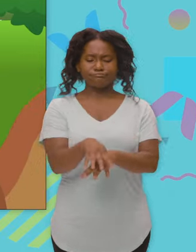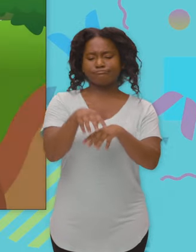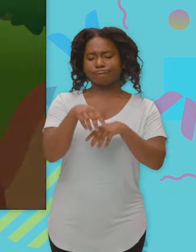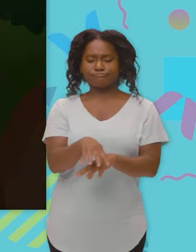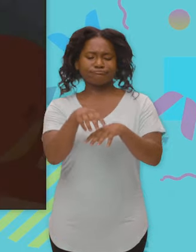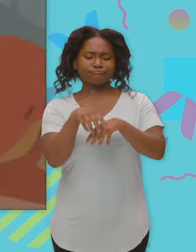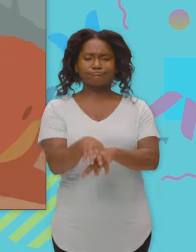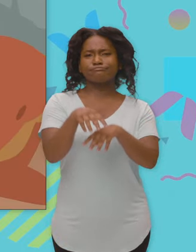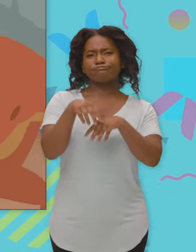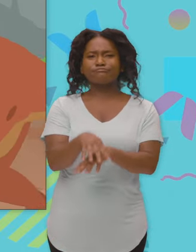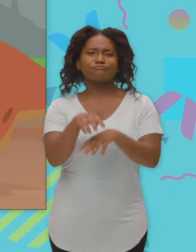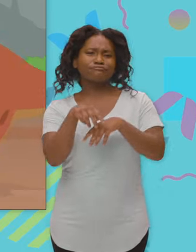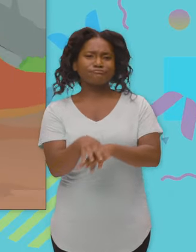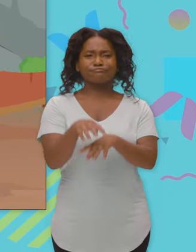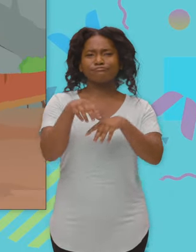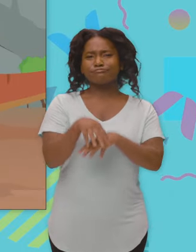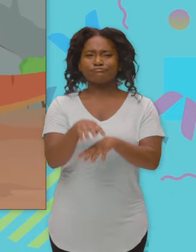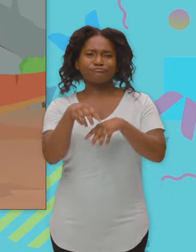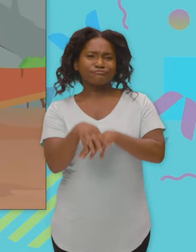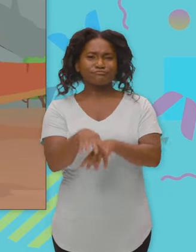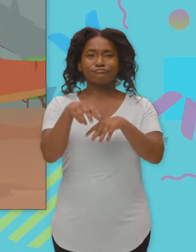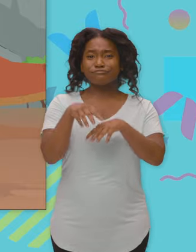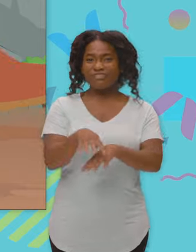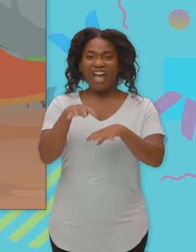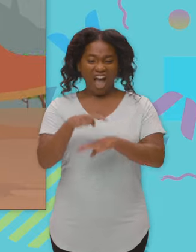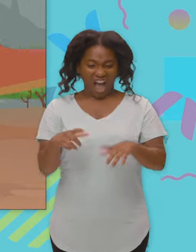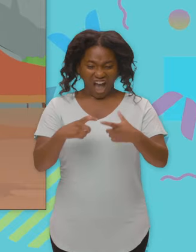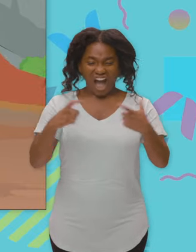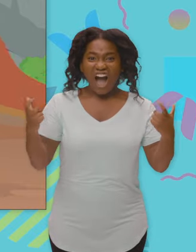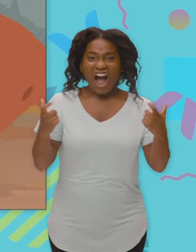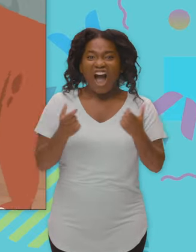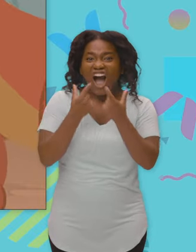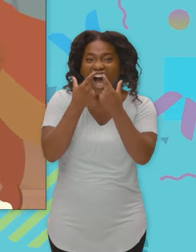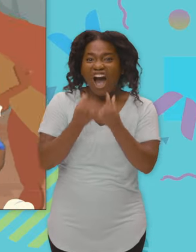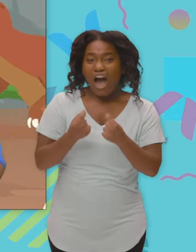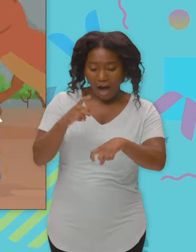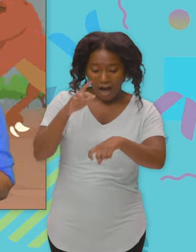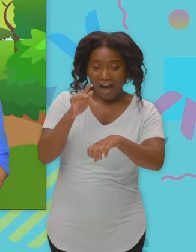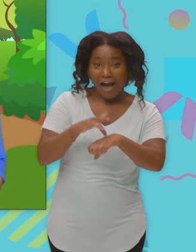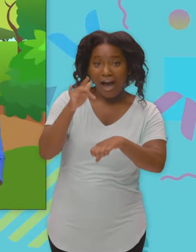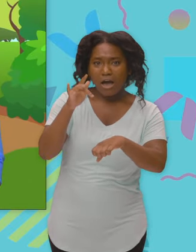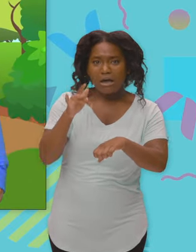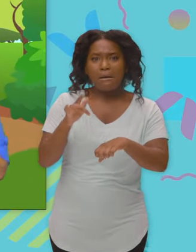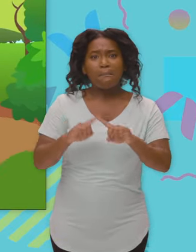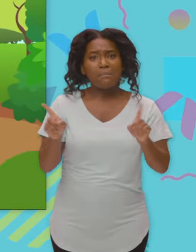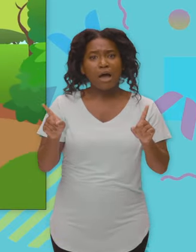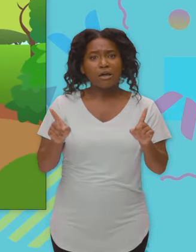they only ate meat. They had the biggest, sharpest teeth. But my little tiny arms